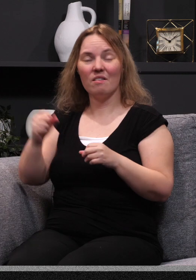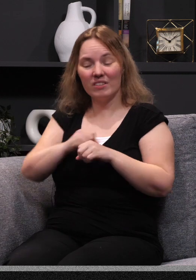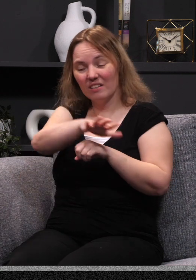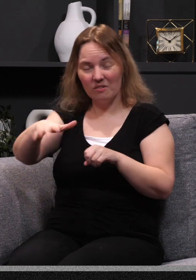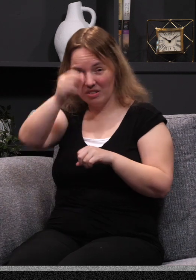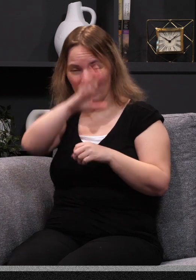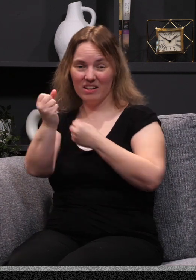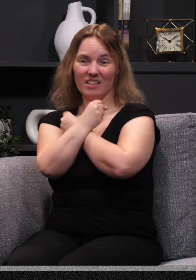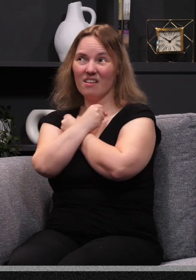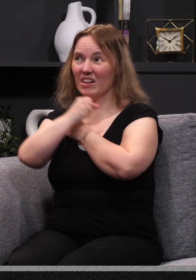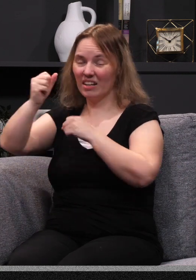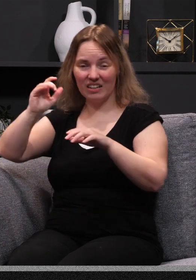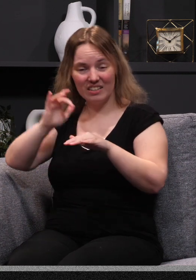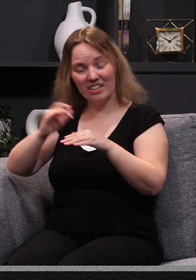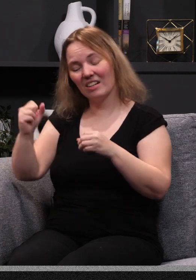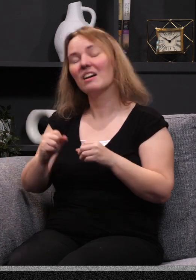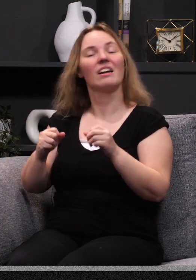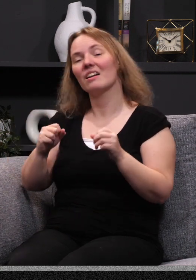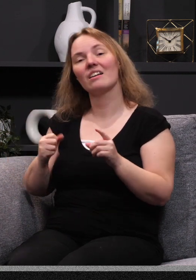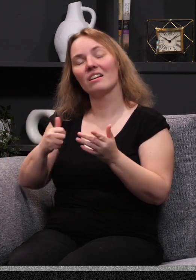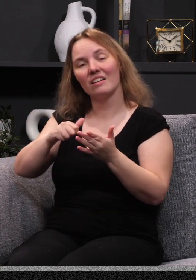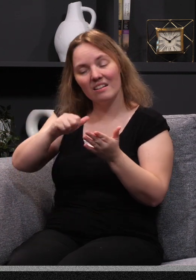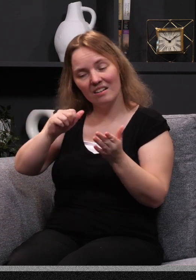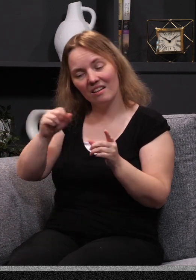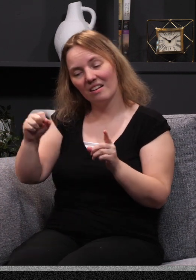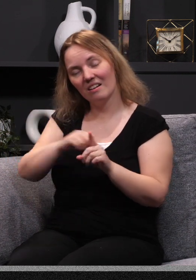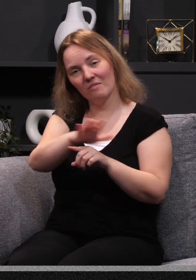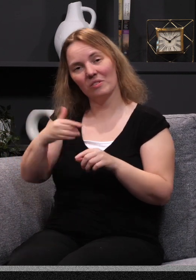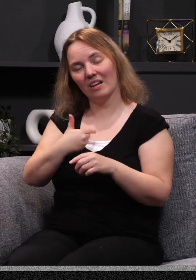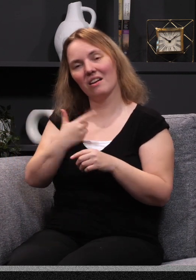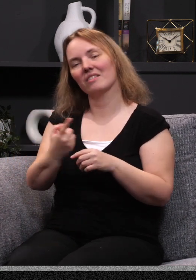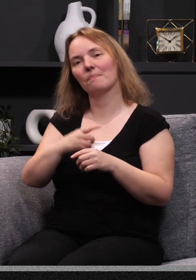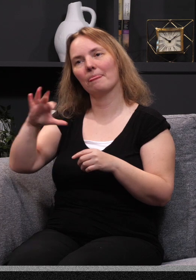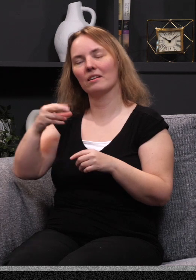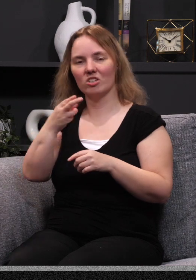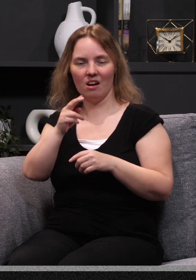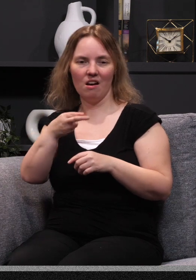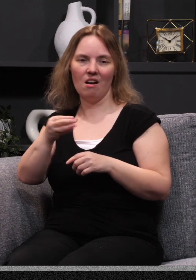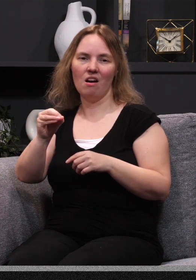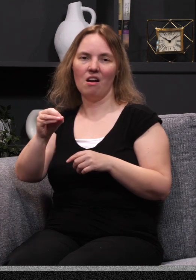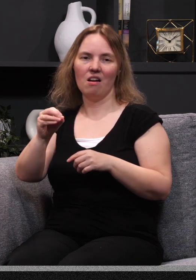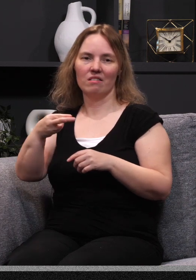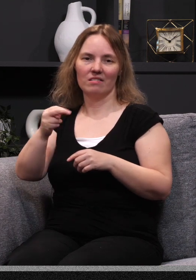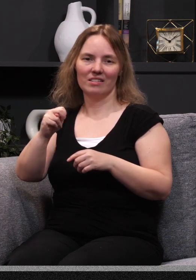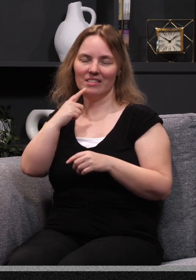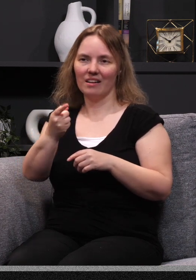That God's love is able to touch us and impact us. John said in 1 John 4, 19, he said, we love